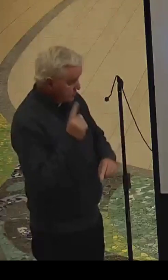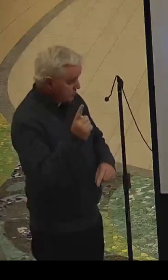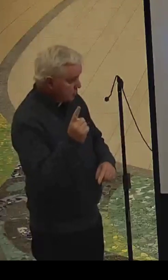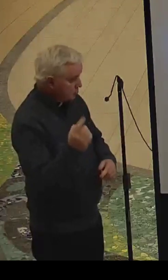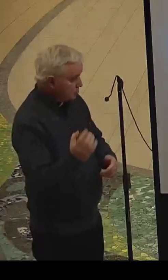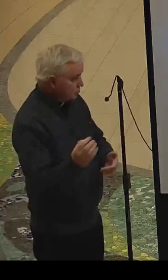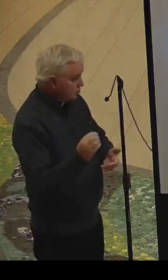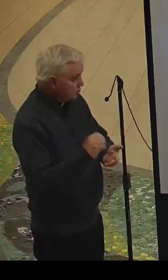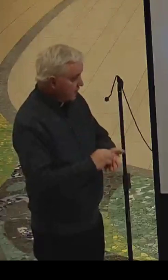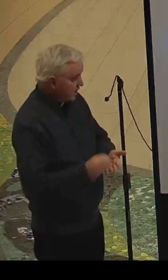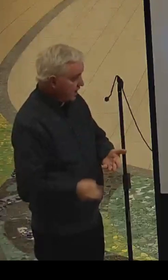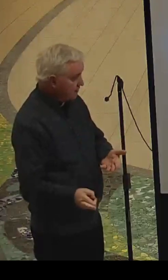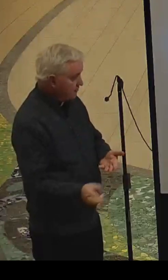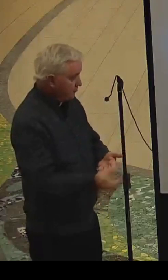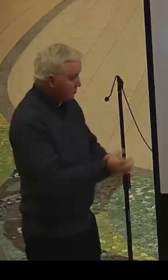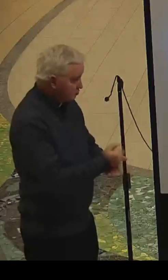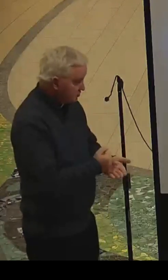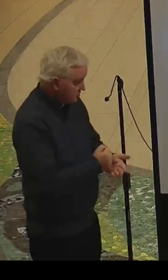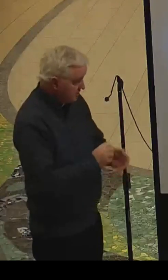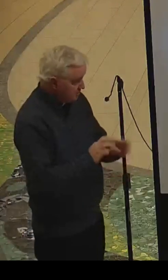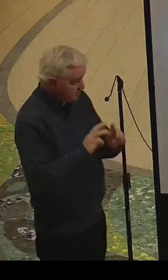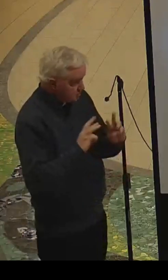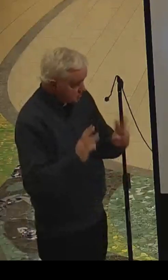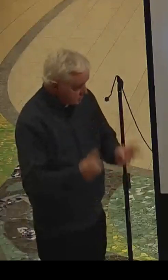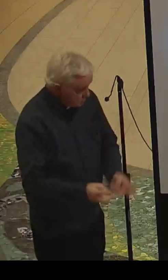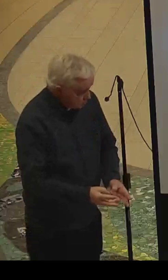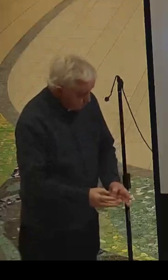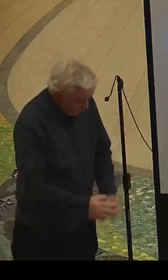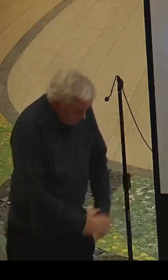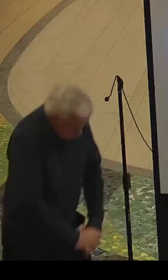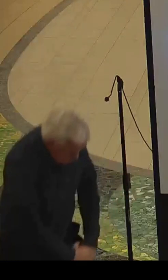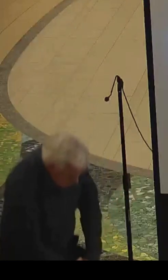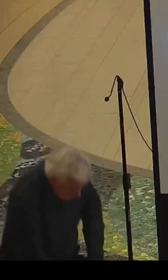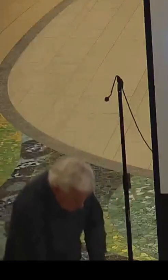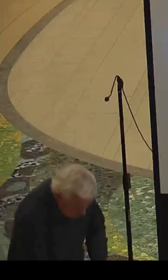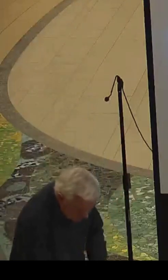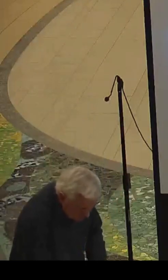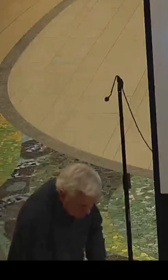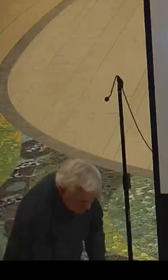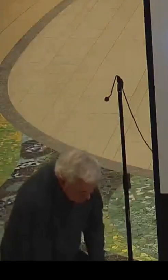cross you have redeemed the world.